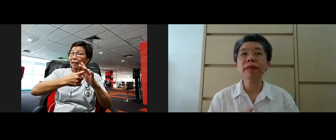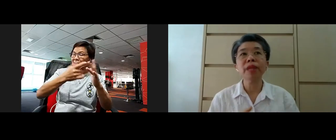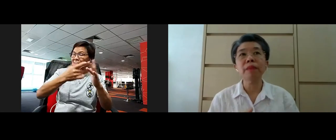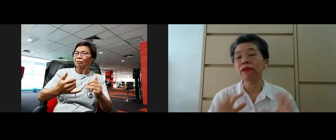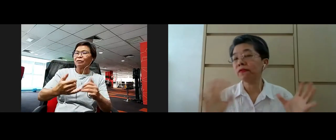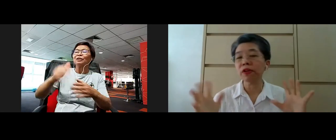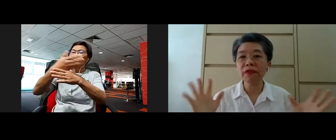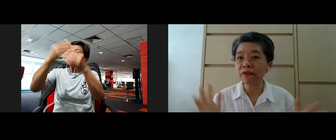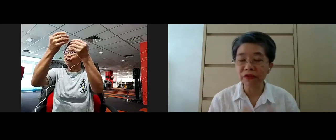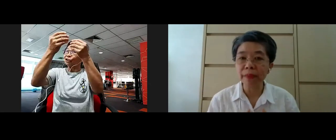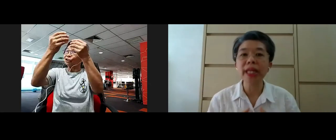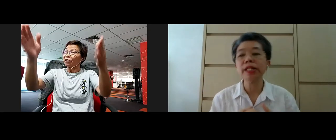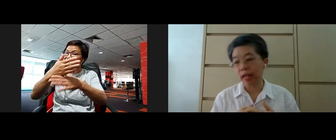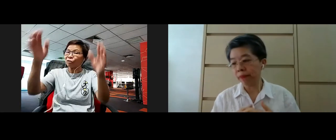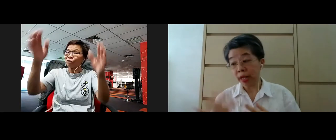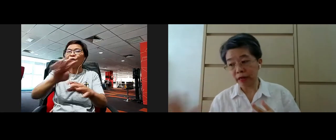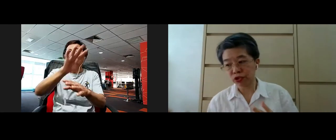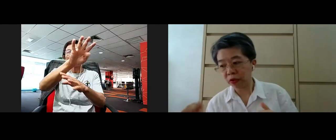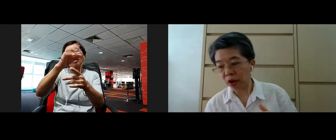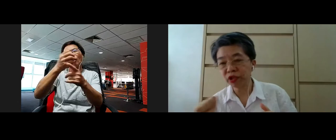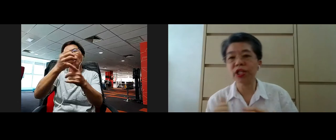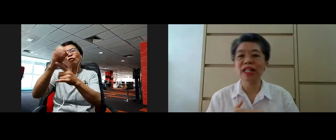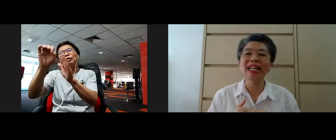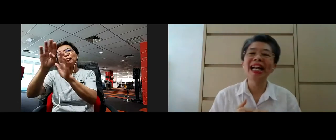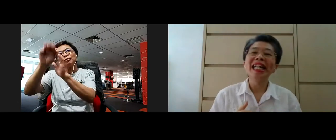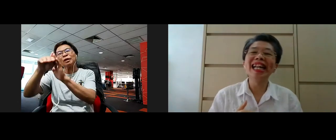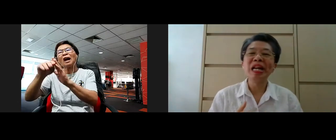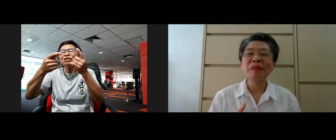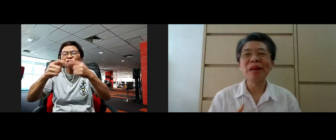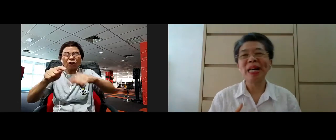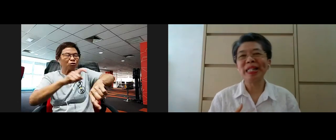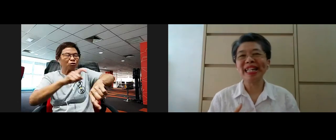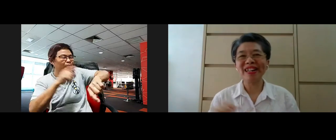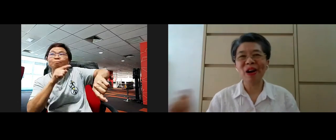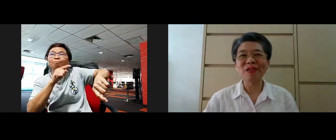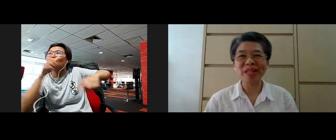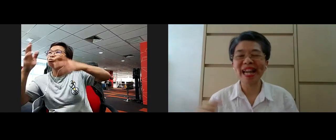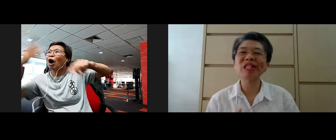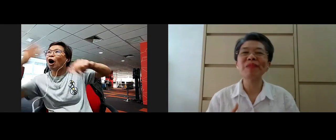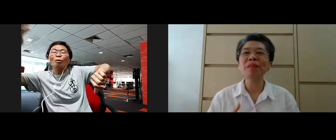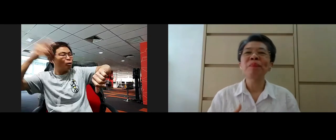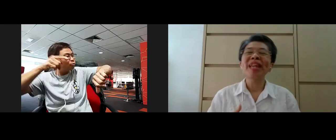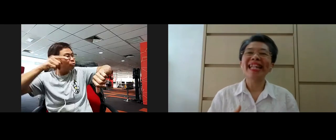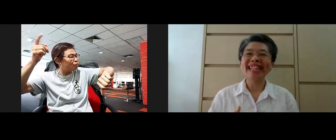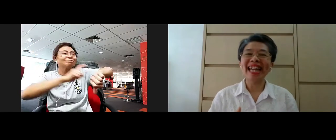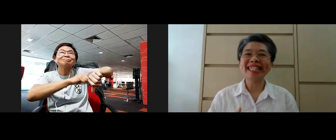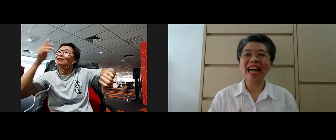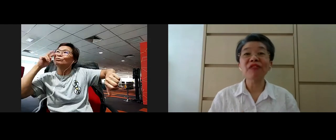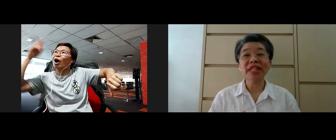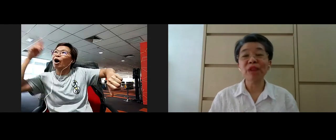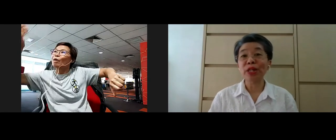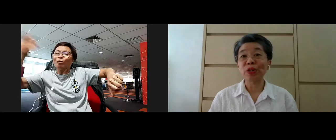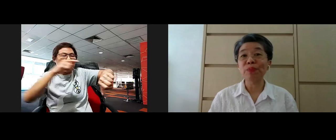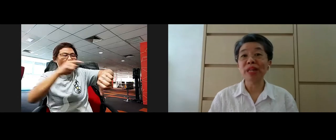sharing, about 45, 15 minutes, yeah? I'll try to watch the clock besides me, and then